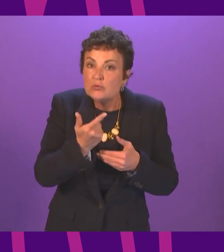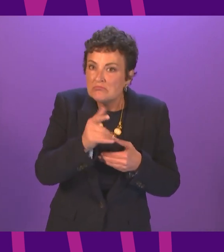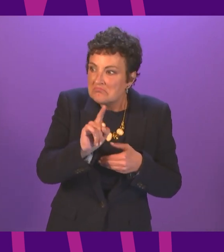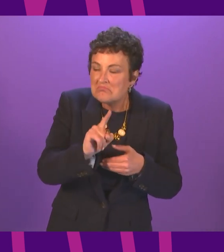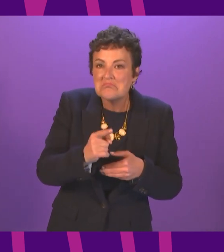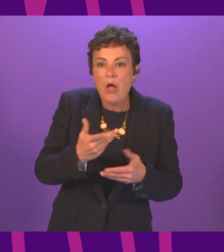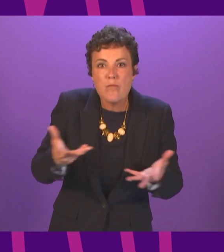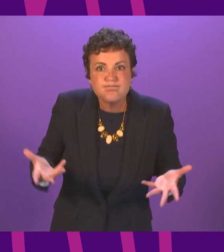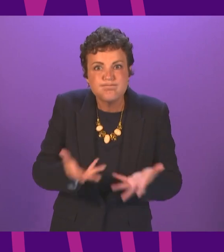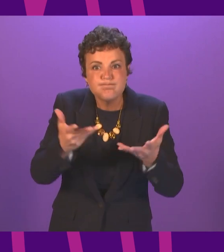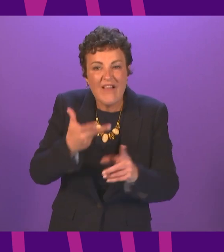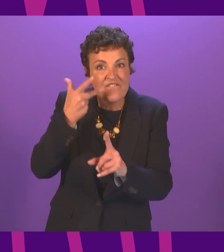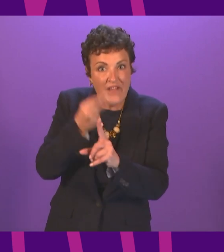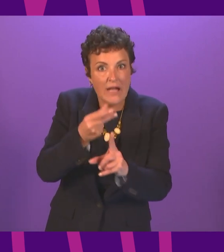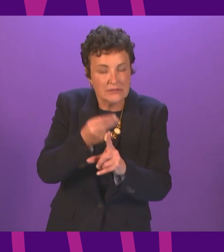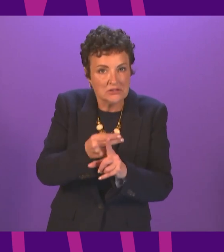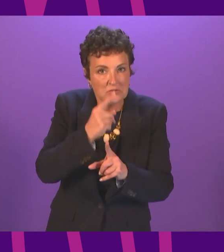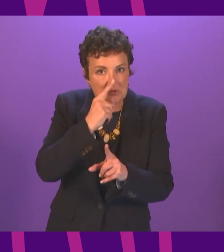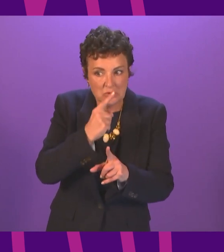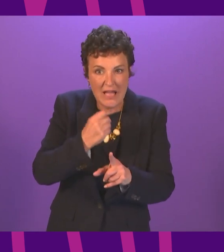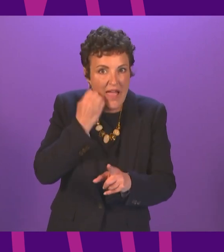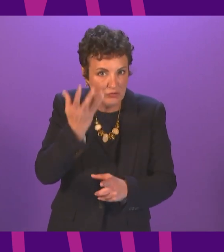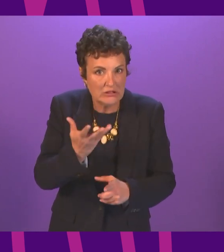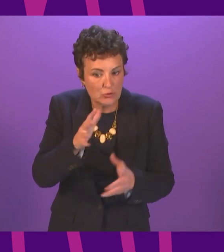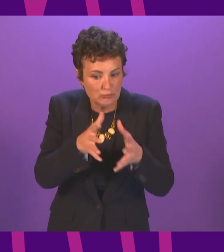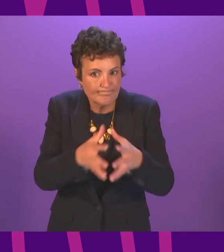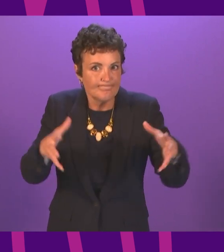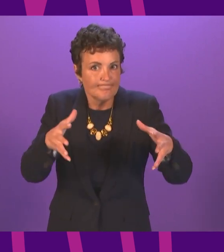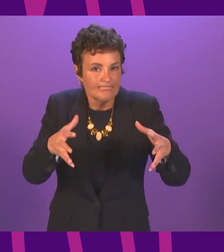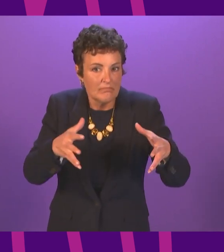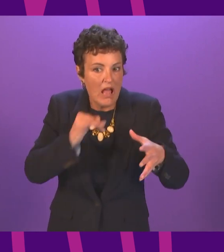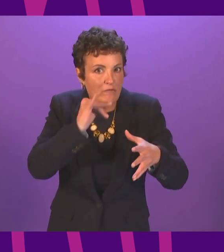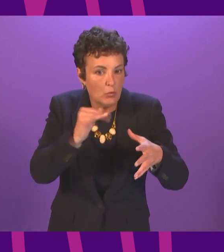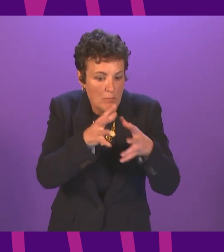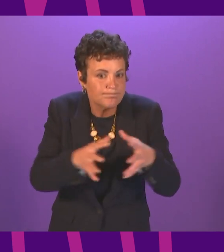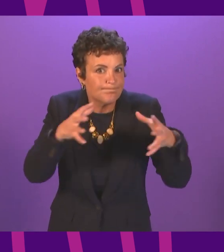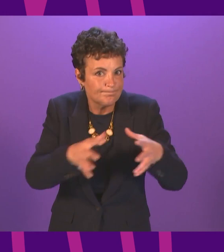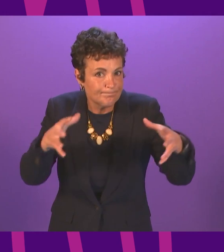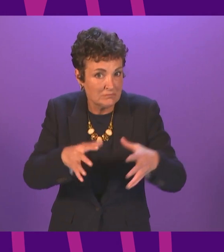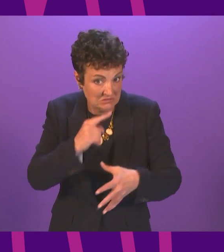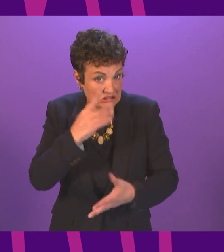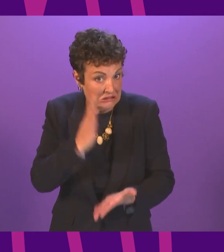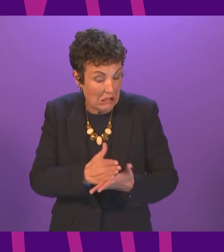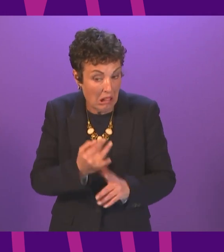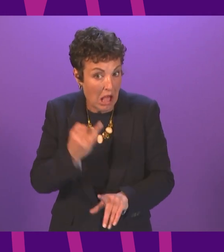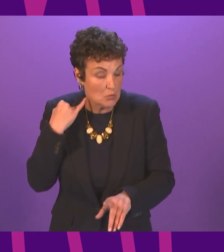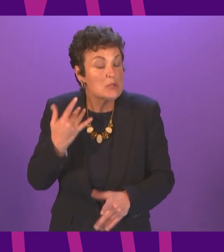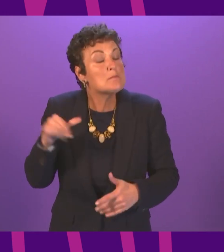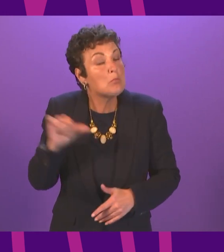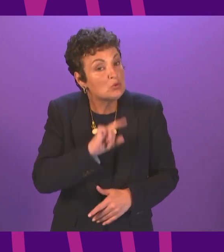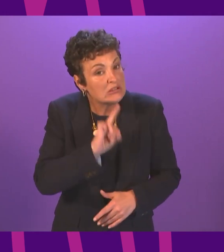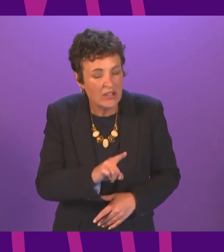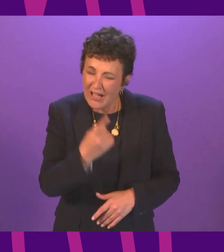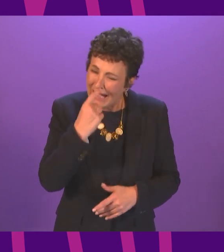number of vaccines that we are administering every day every week will the cabinet secretary